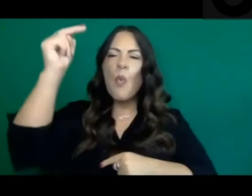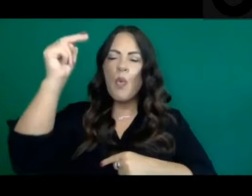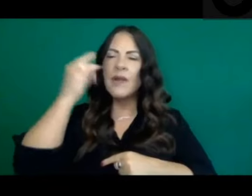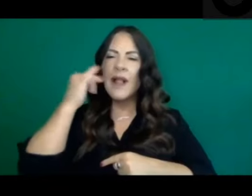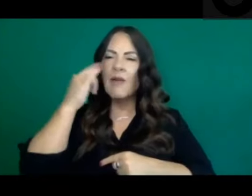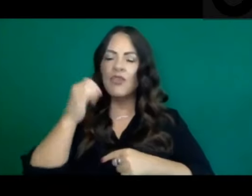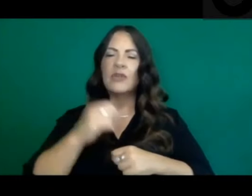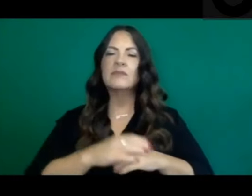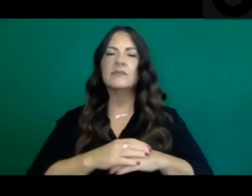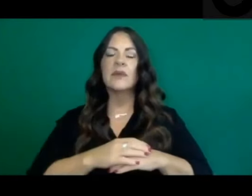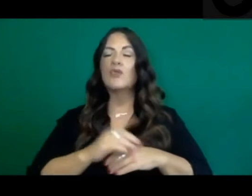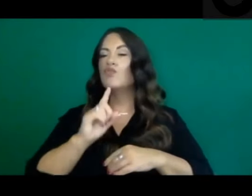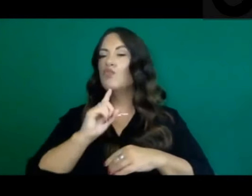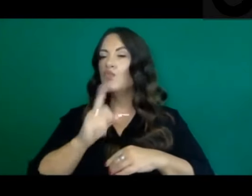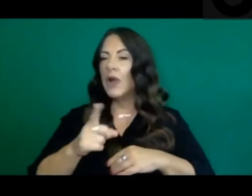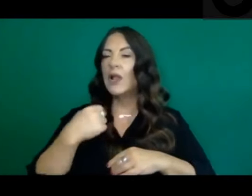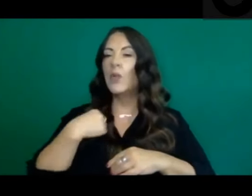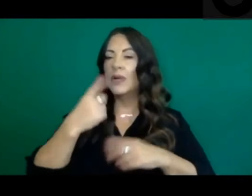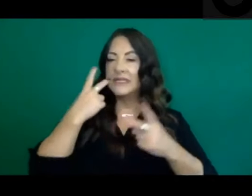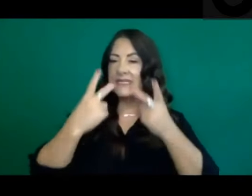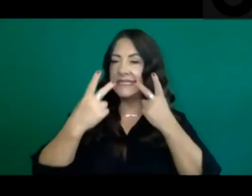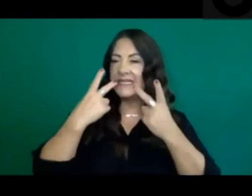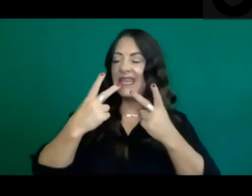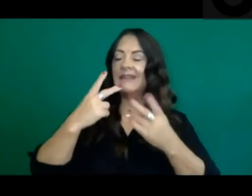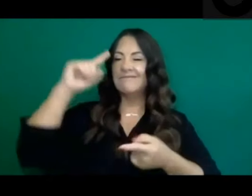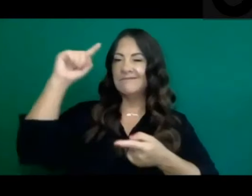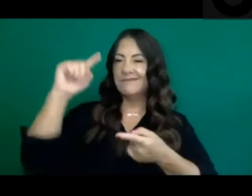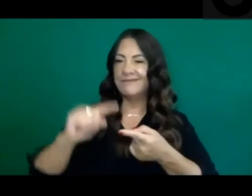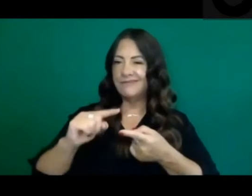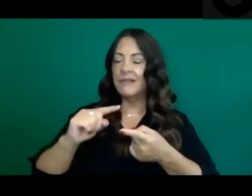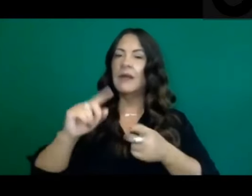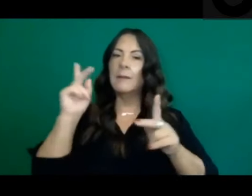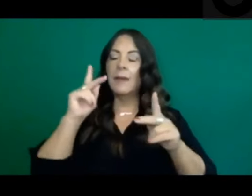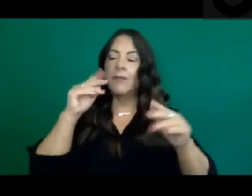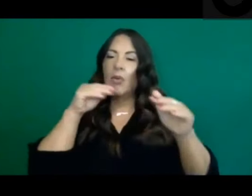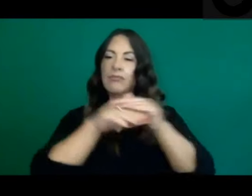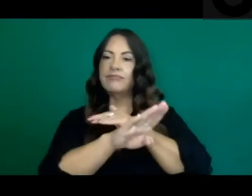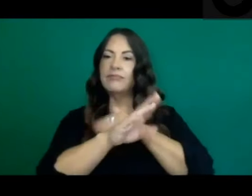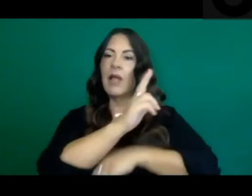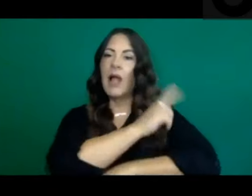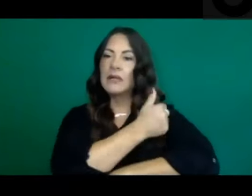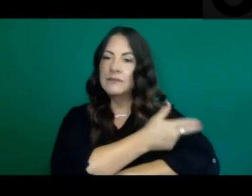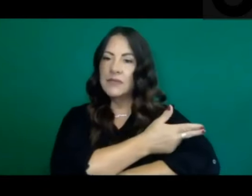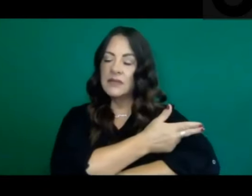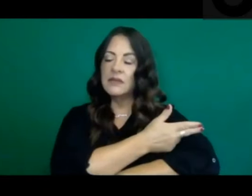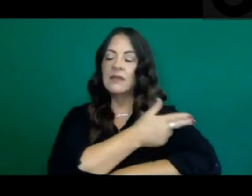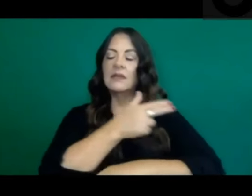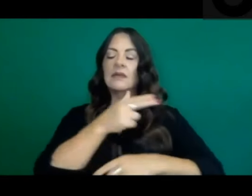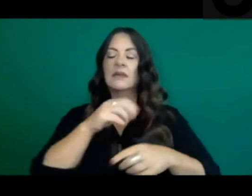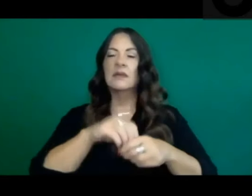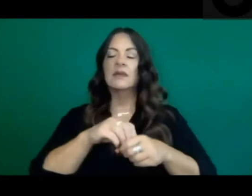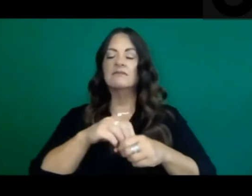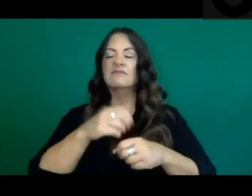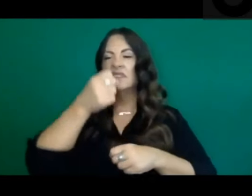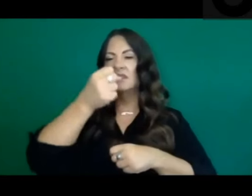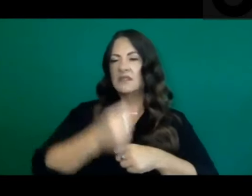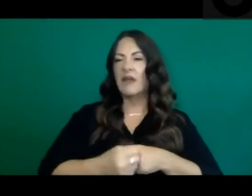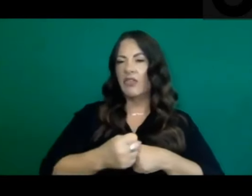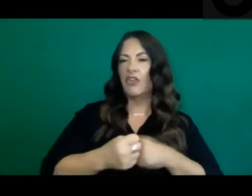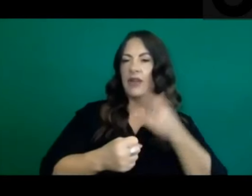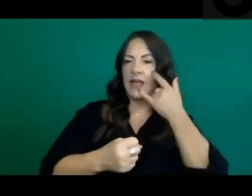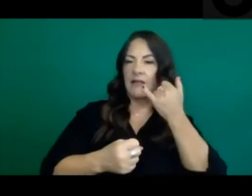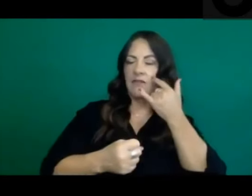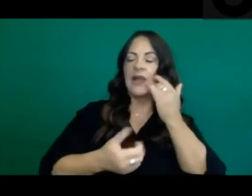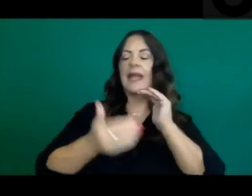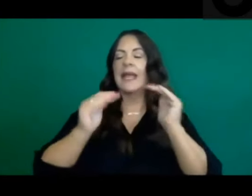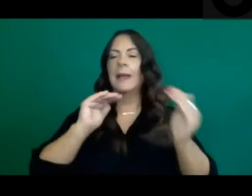reduction in cases and hospitalizations in the southern part of the state versus the northern part of the state. So the fact